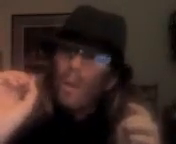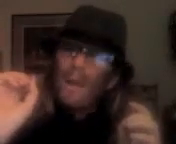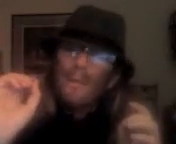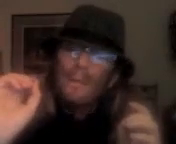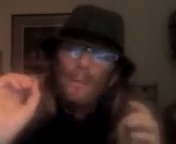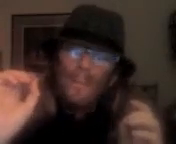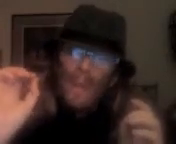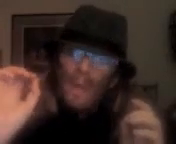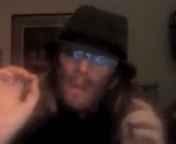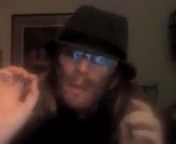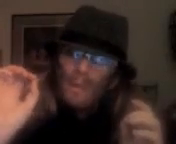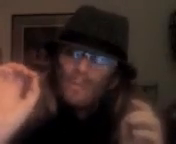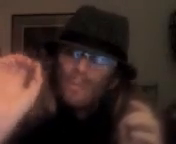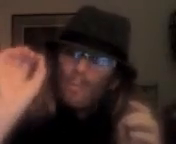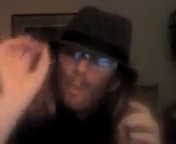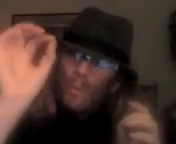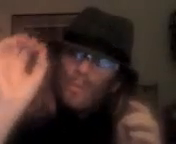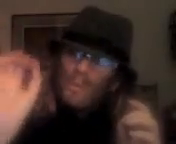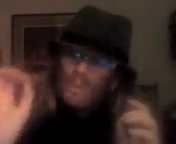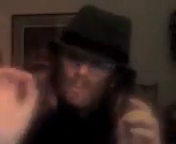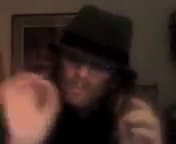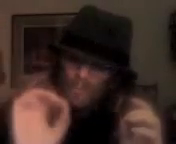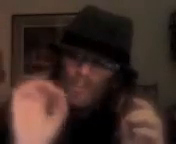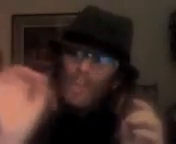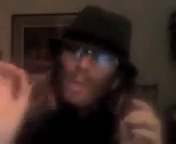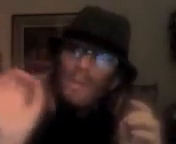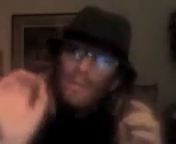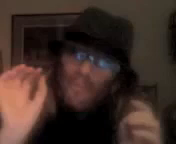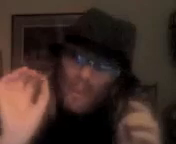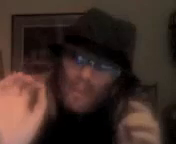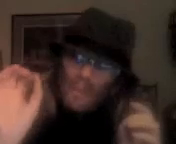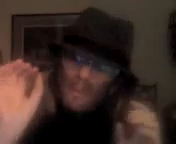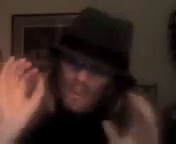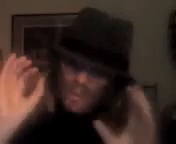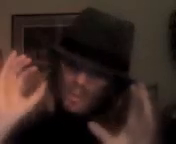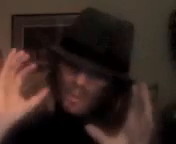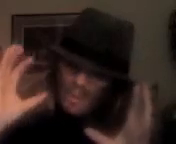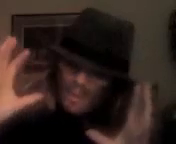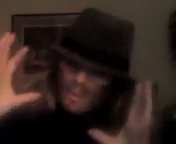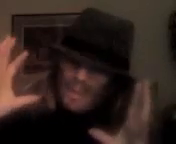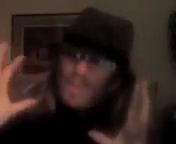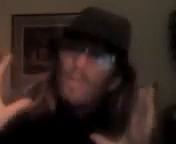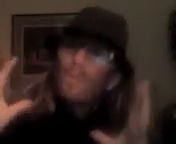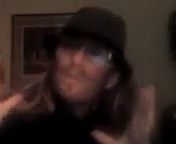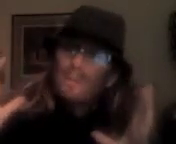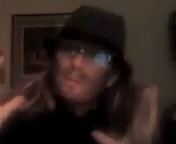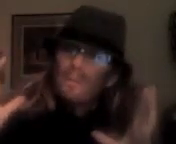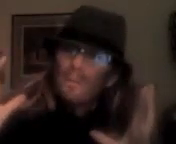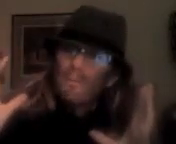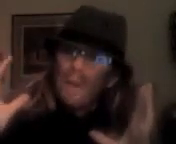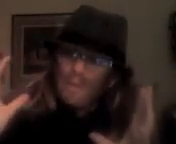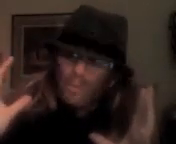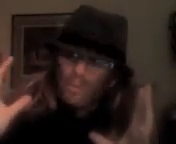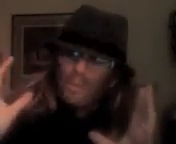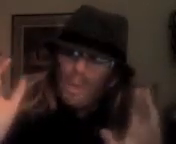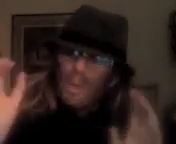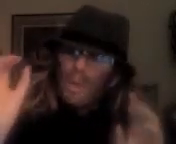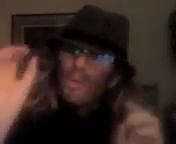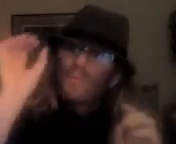wine and burns in a very exquisite pattern of